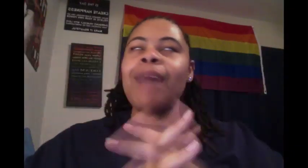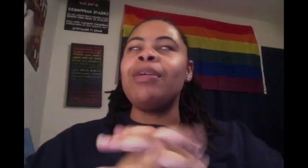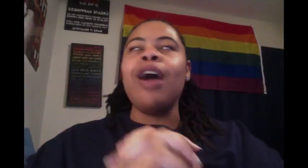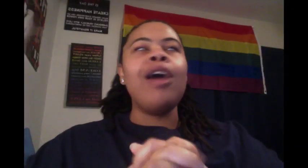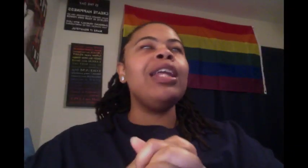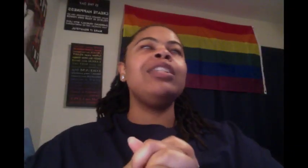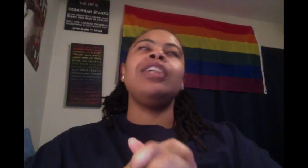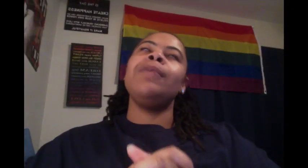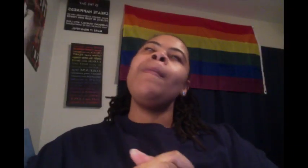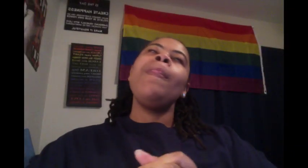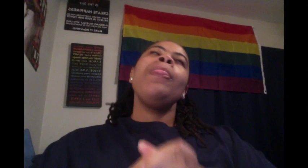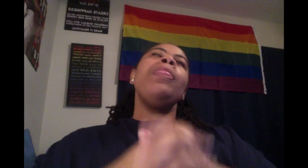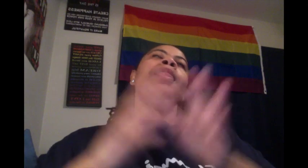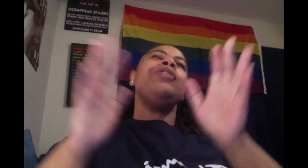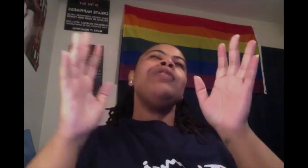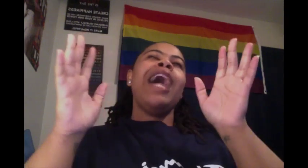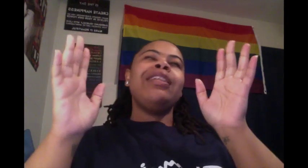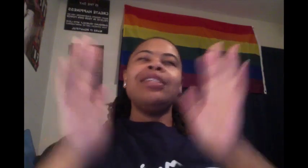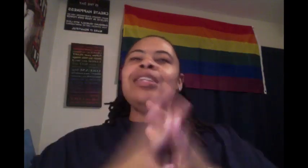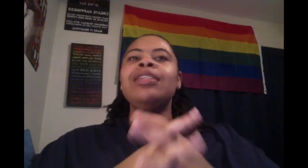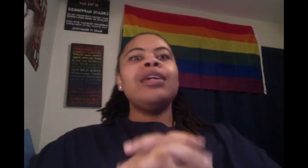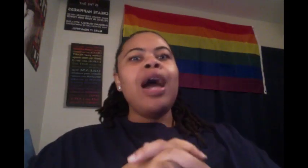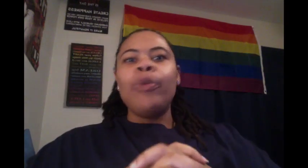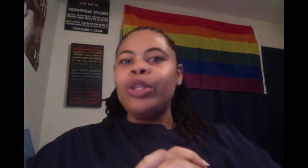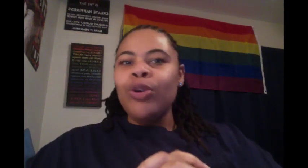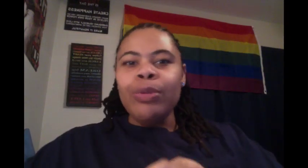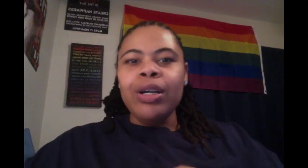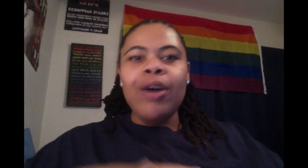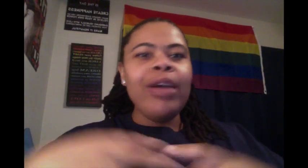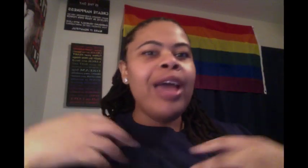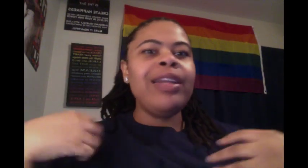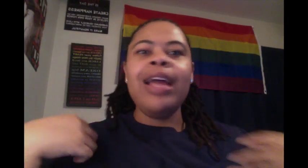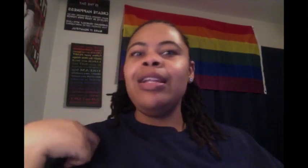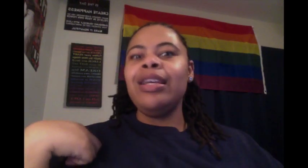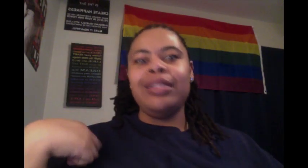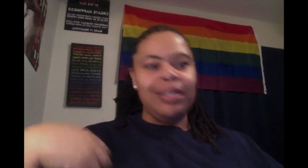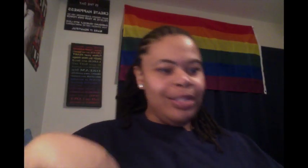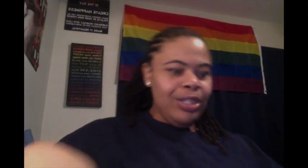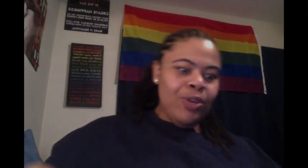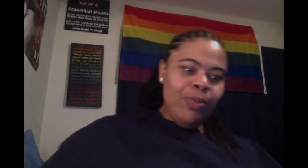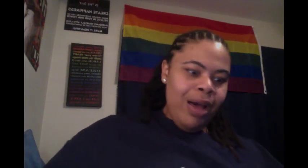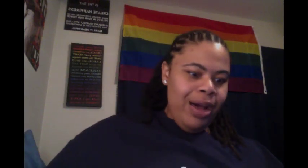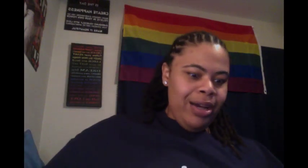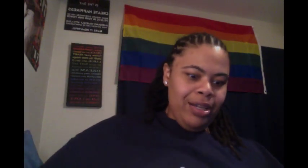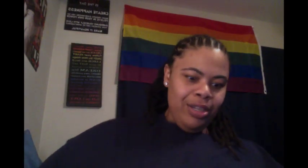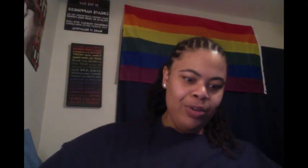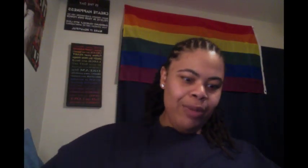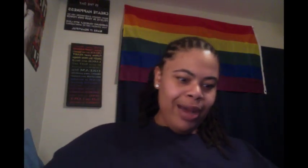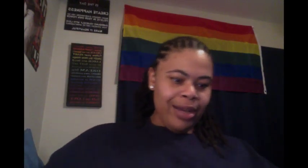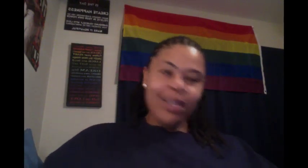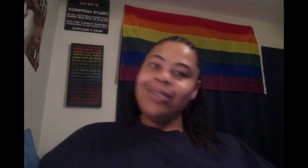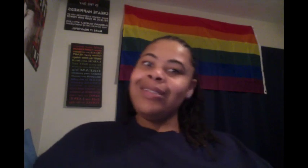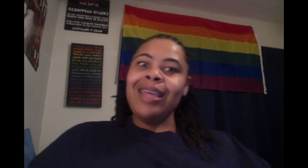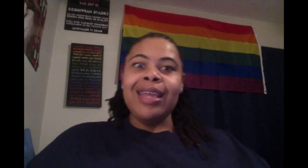and all that shit. You got Denise in the car with Yuma. Okay? Now, listen. Yuma. Yuma. Sis.